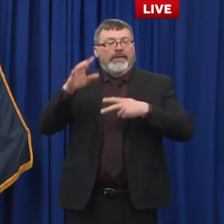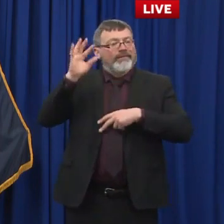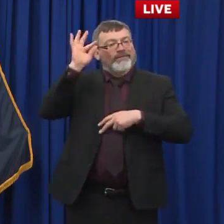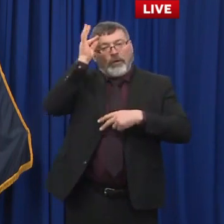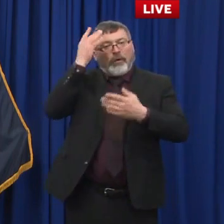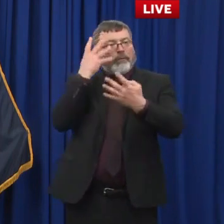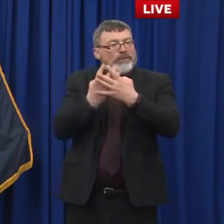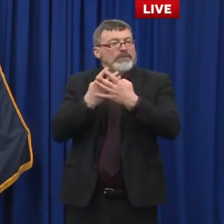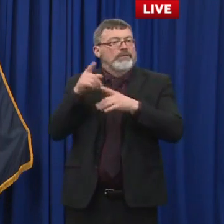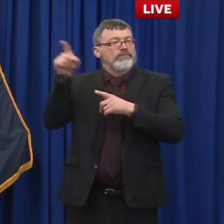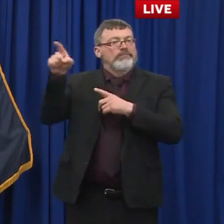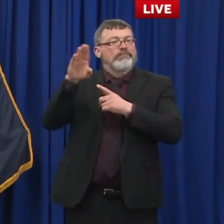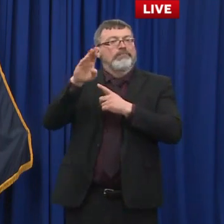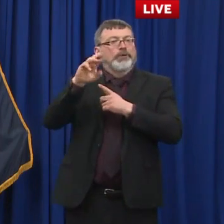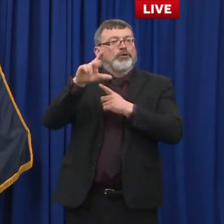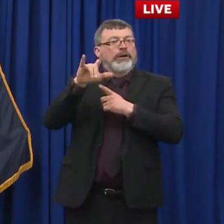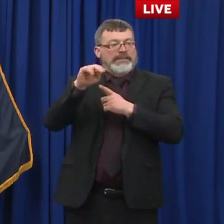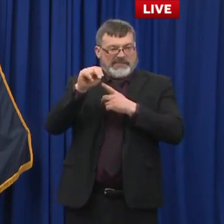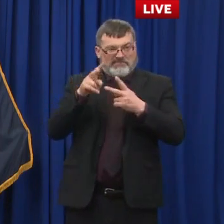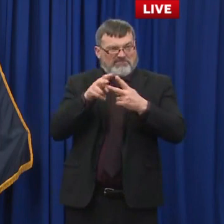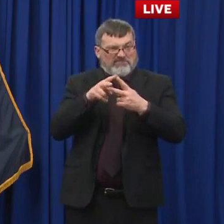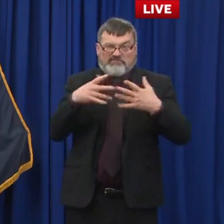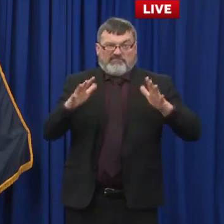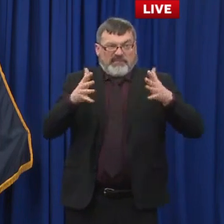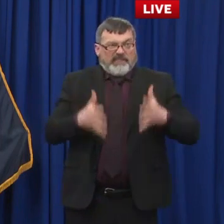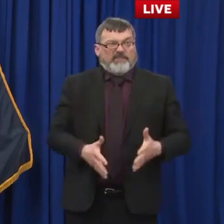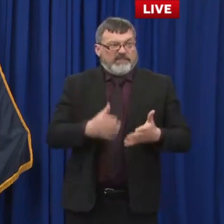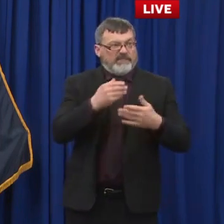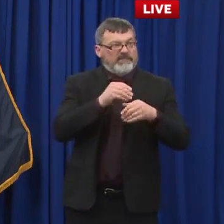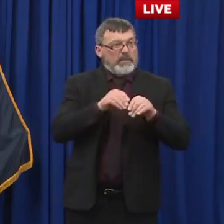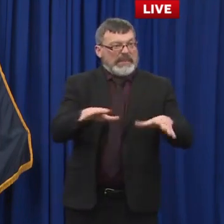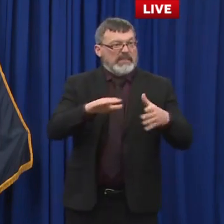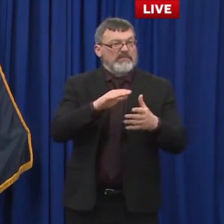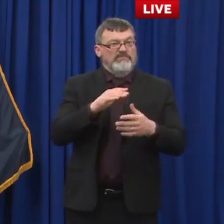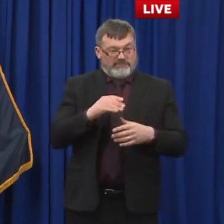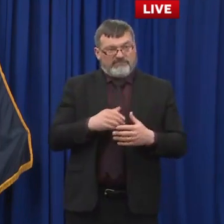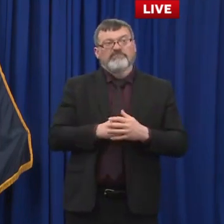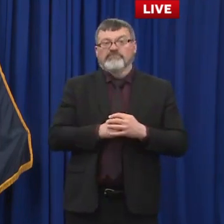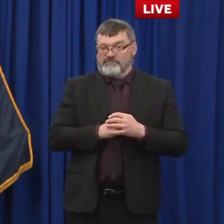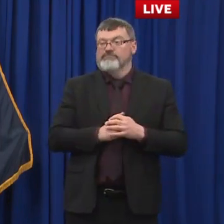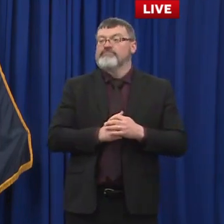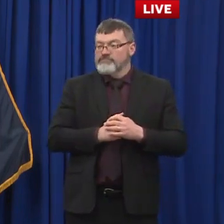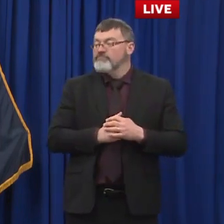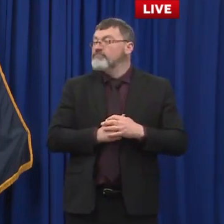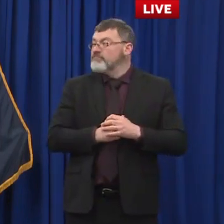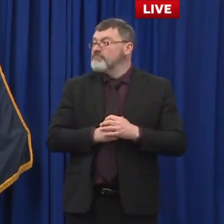Great. Well, thank you very much, Commissioner. Um, as I mentioned, we have a few short announcements today.